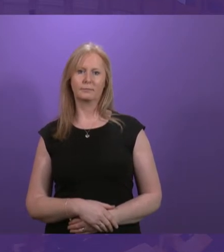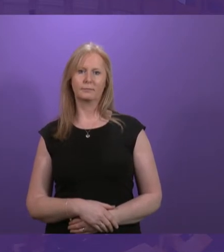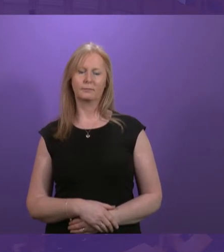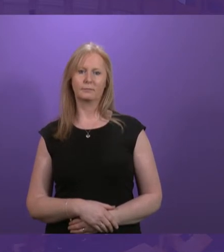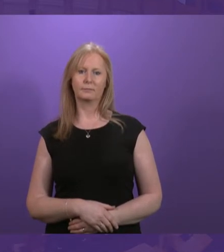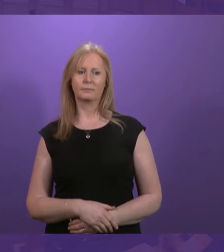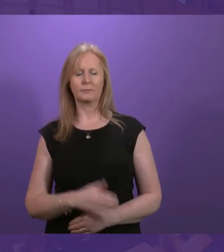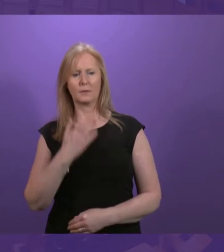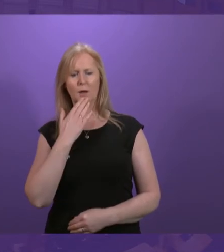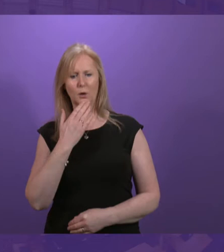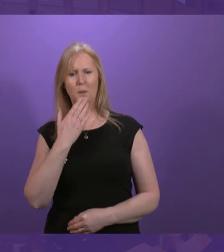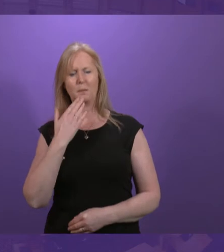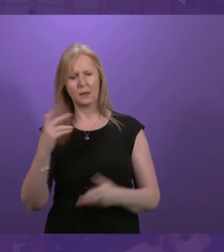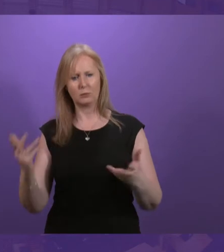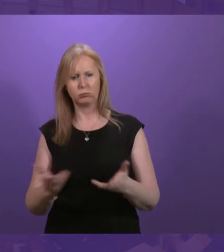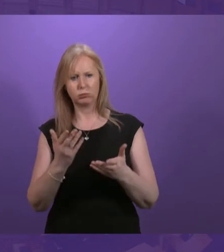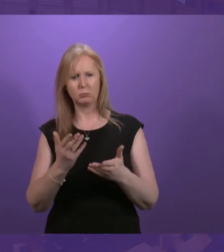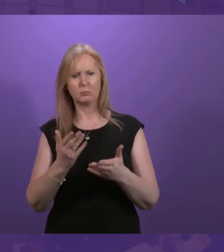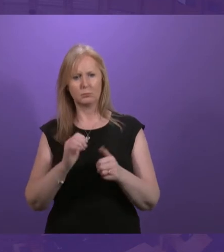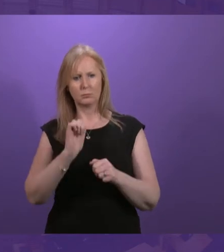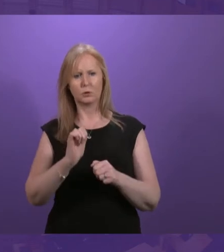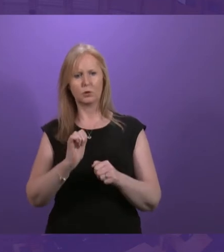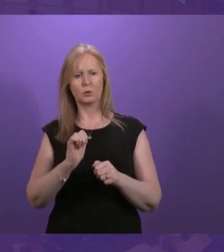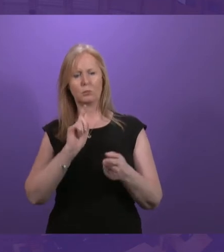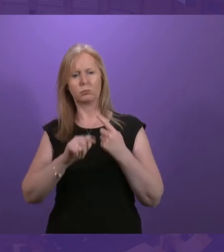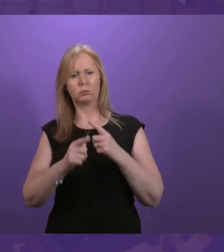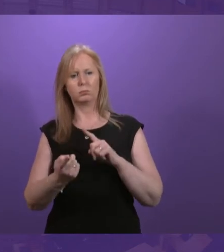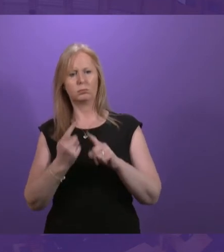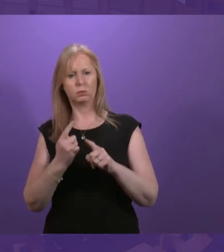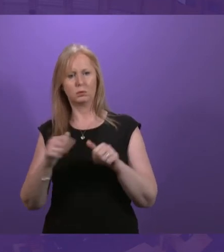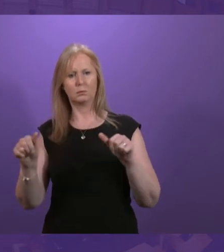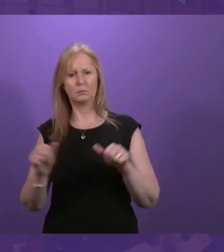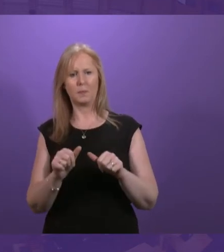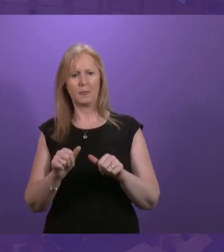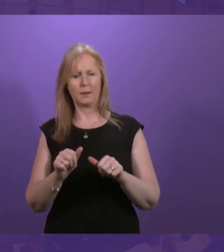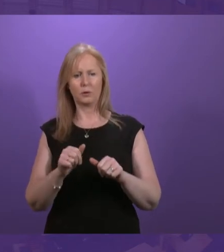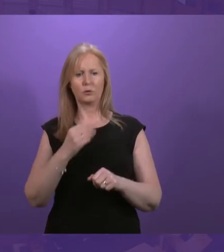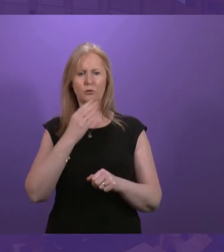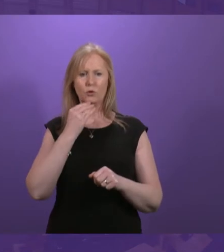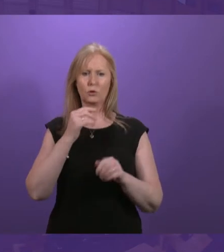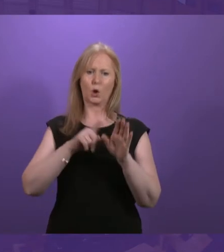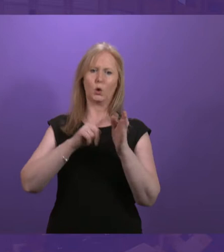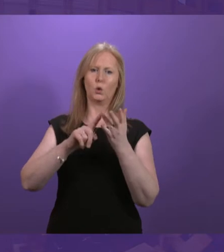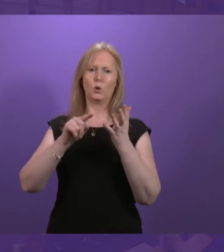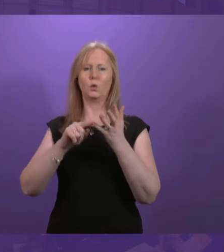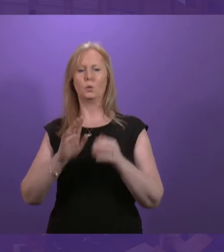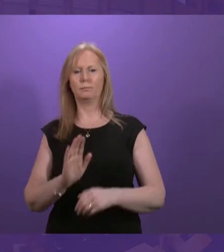Thank you. Can I just encourage everyone to keep the remarks respectful and through the chair and don't use the term you. Mark Griffin.